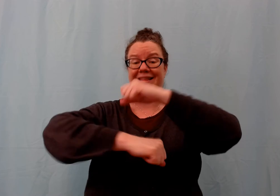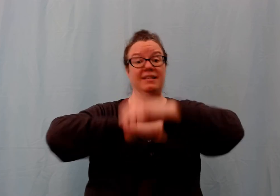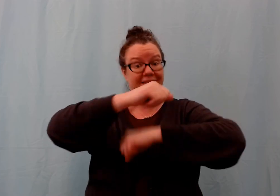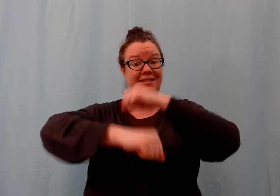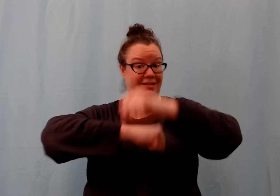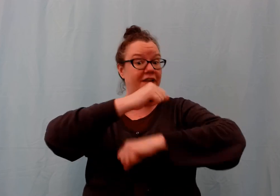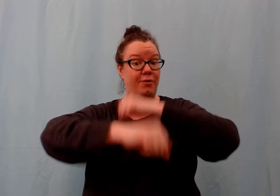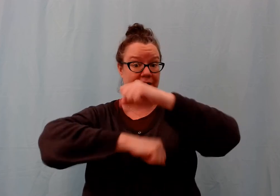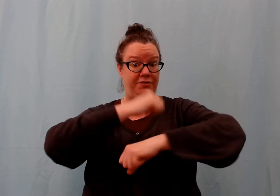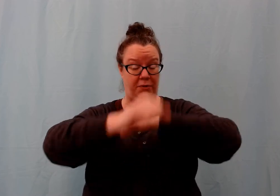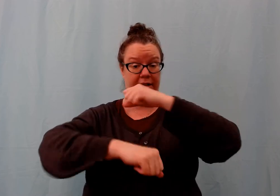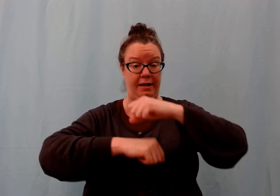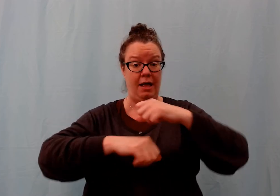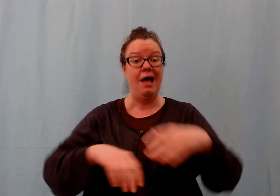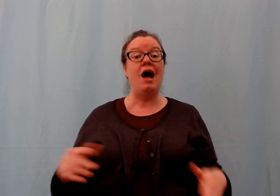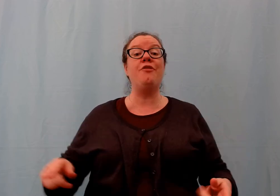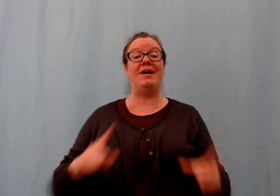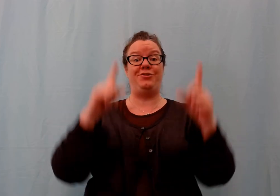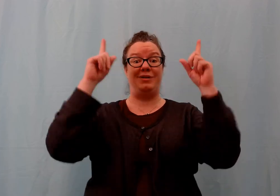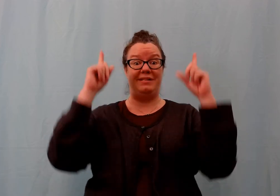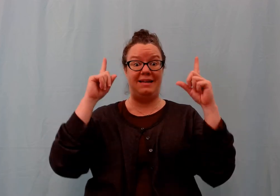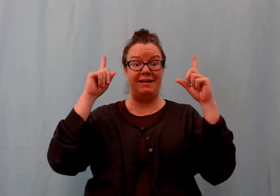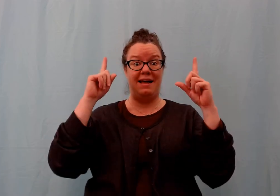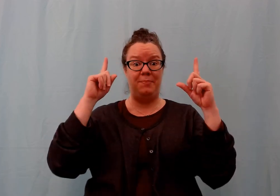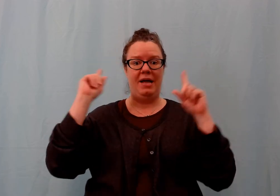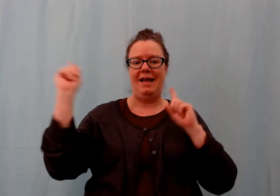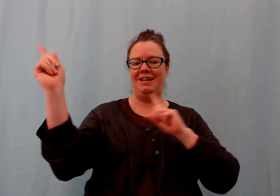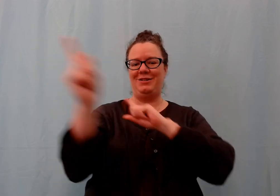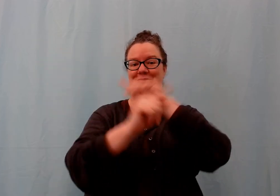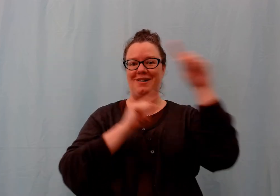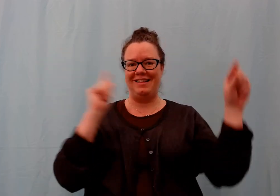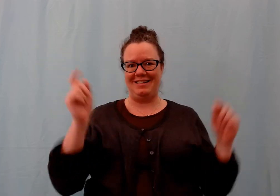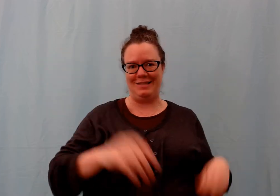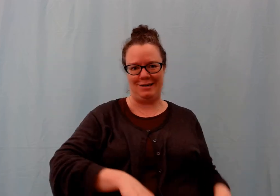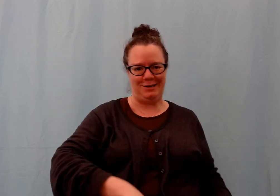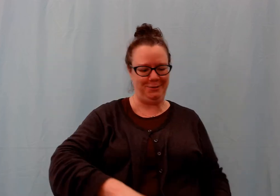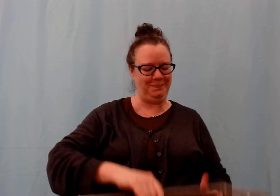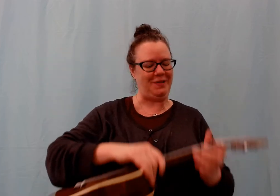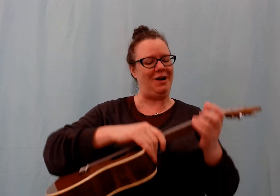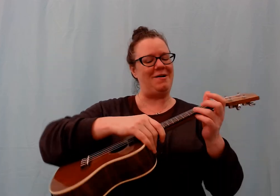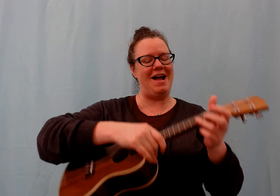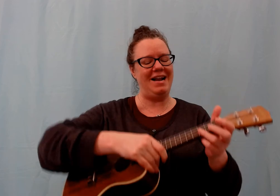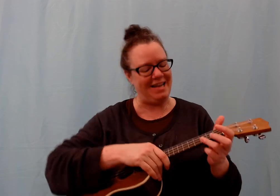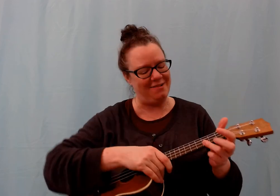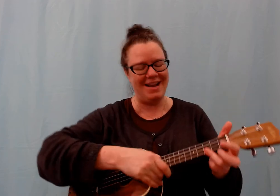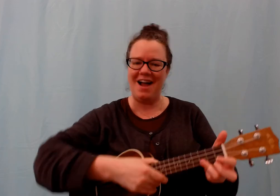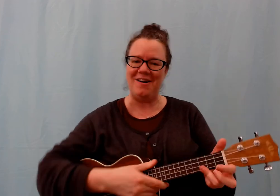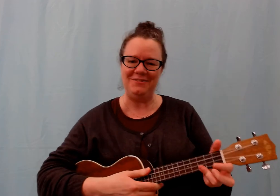like this. This is another way of twirling. Otherwise, you can stand up and twirl in a circle. All right, here we go.